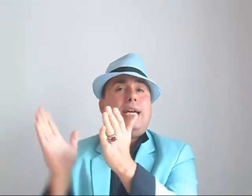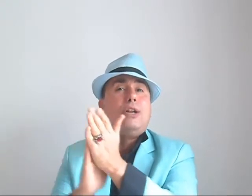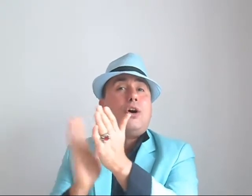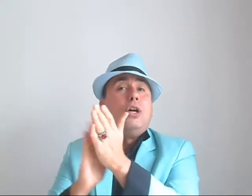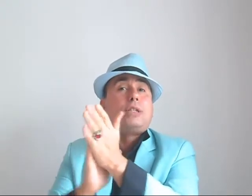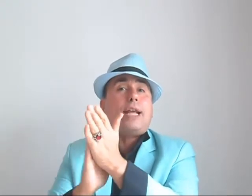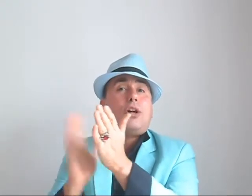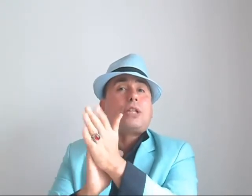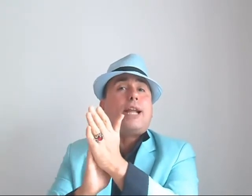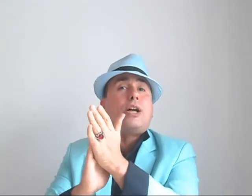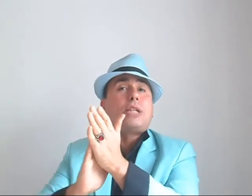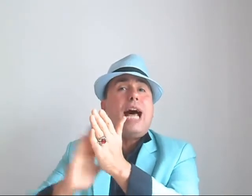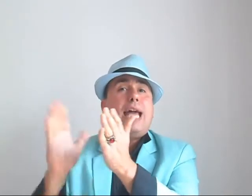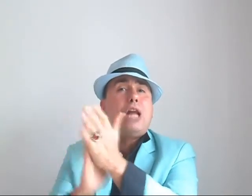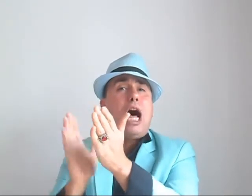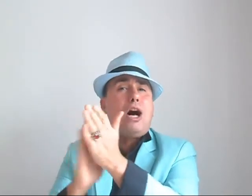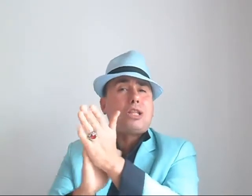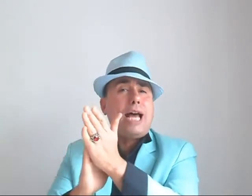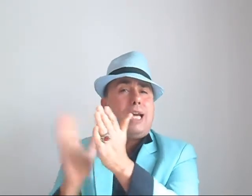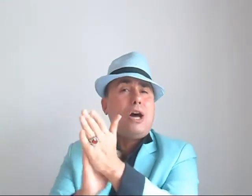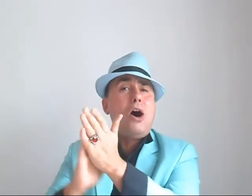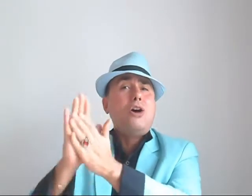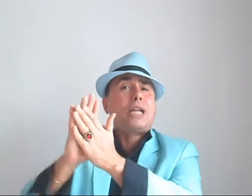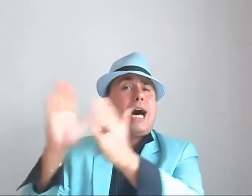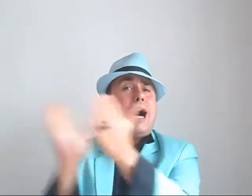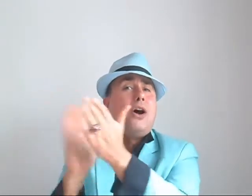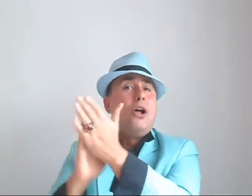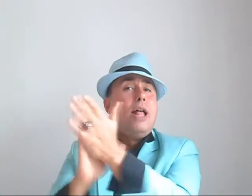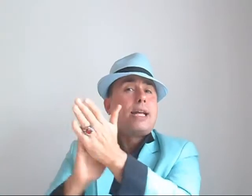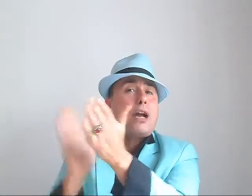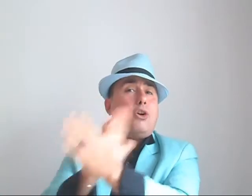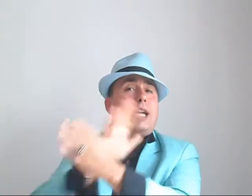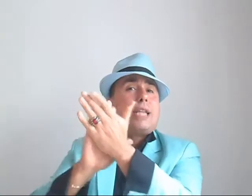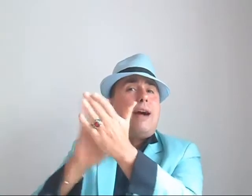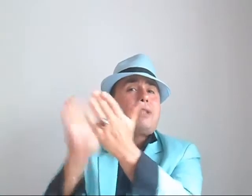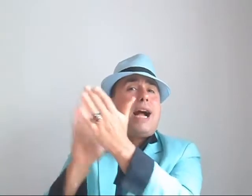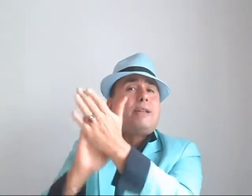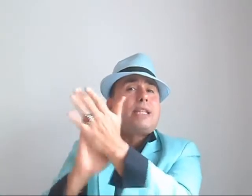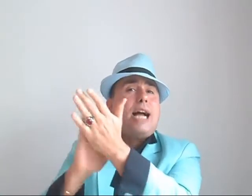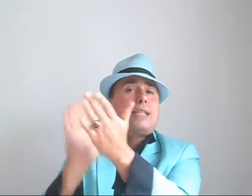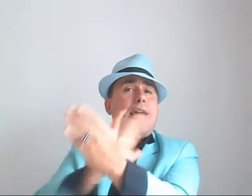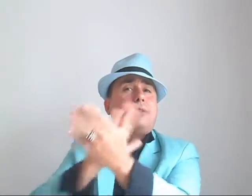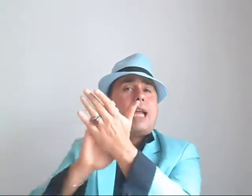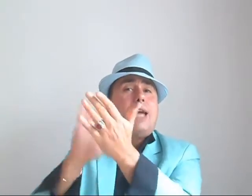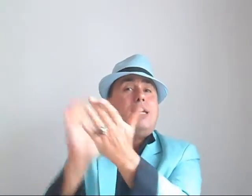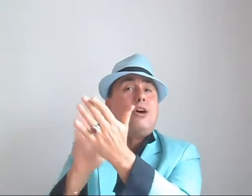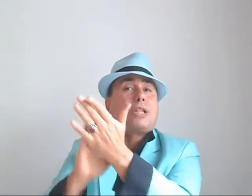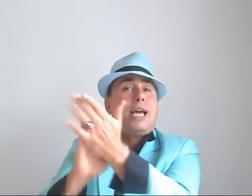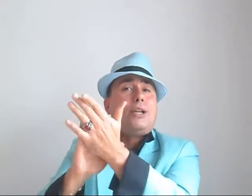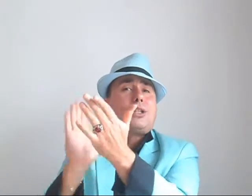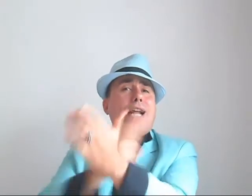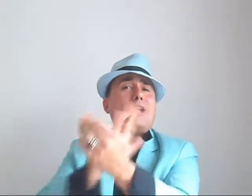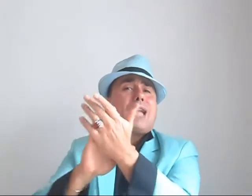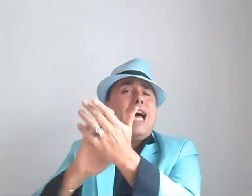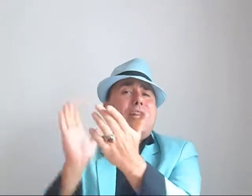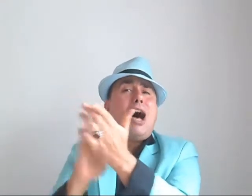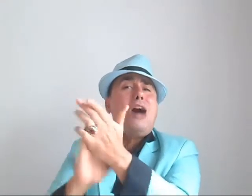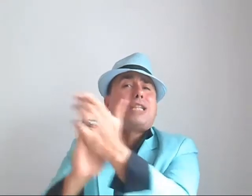treiro, treiro, treiro, treiro, treiro, tram Que con el tram tram tram tram treiro, treiro, treiro,